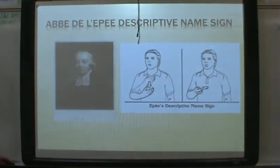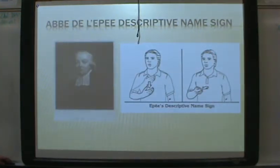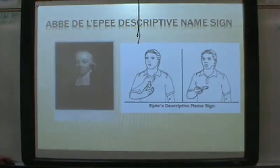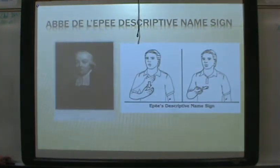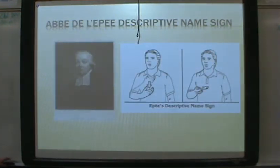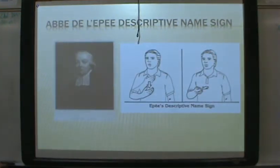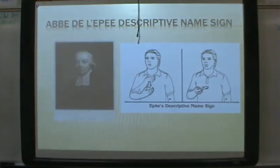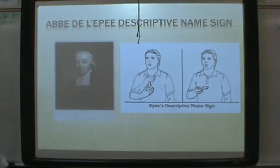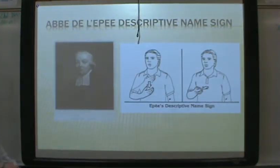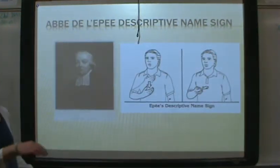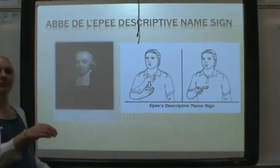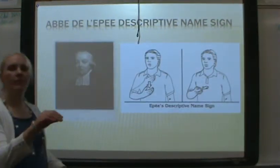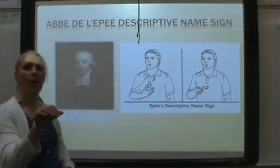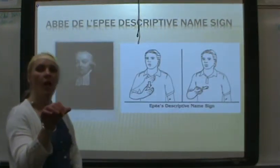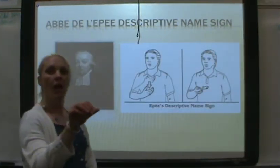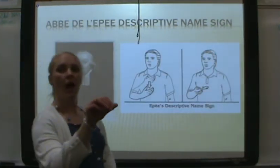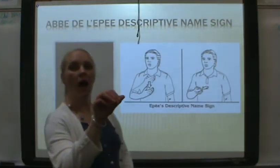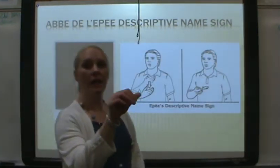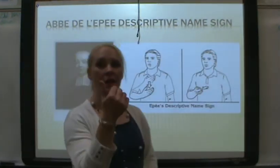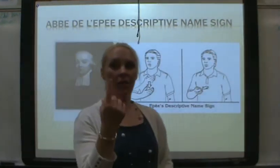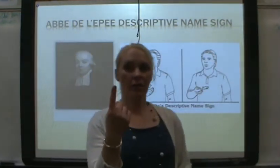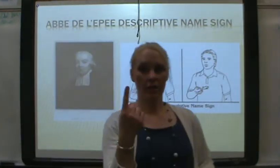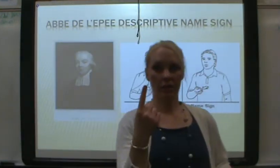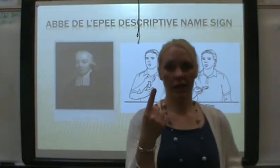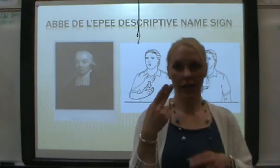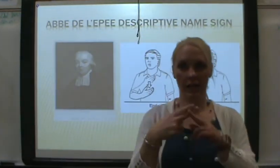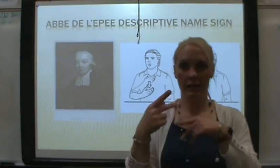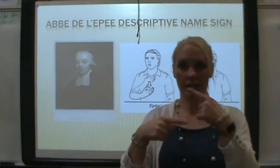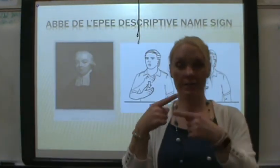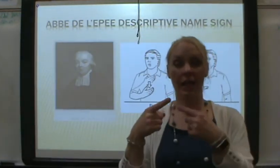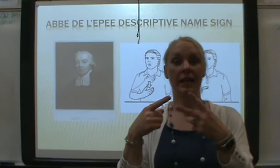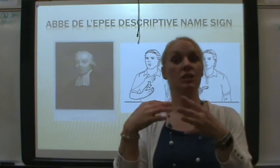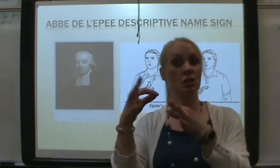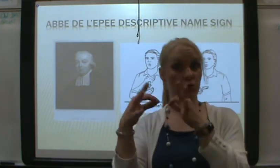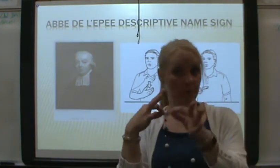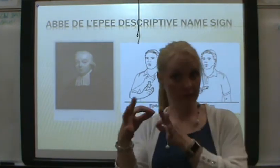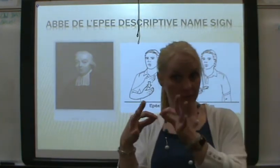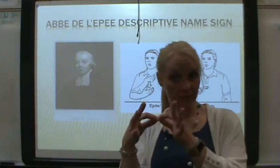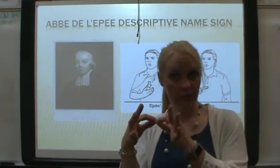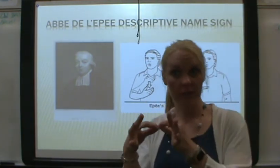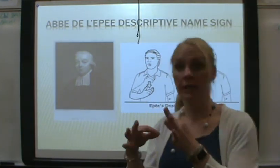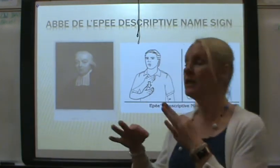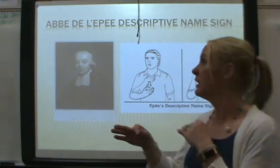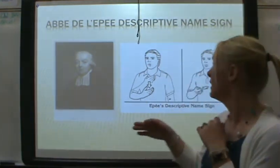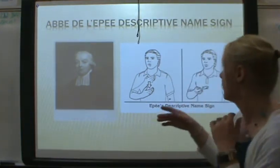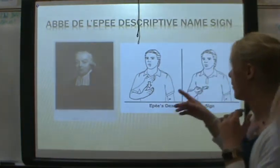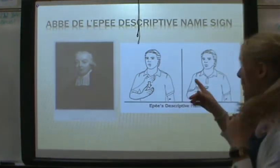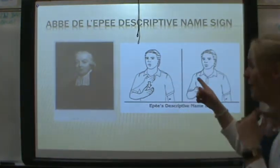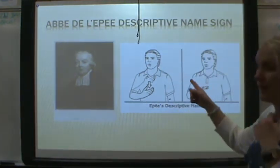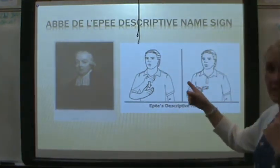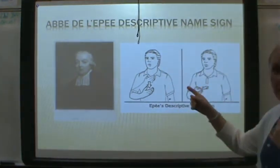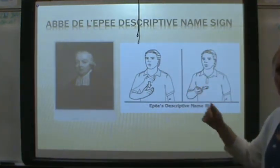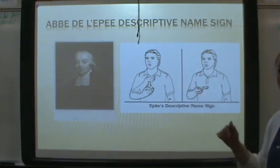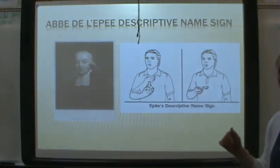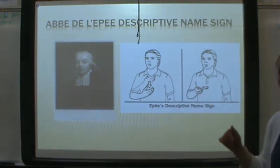Alright. Another, uh, name sign. Descriptive. From Abbé de la Paix.